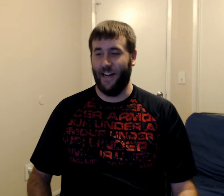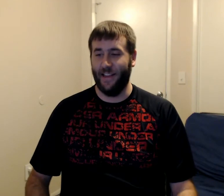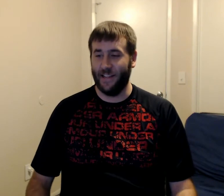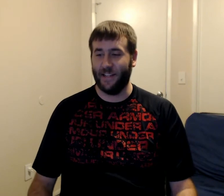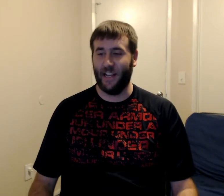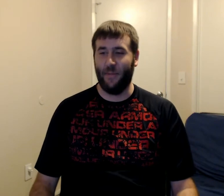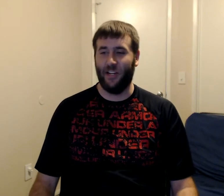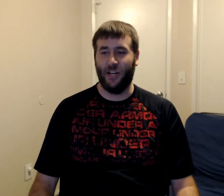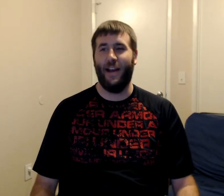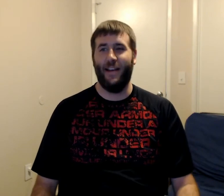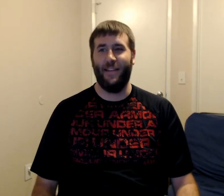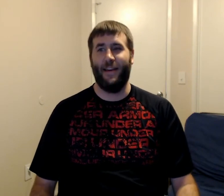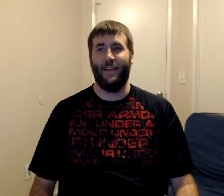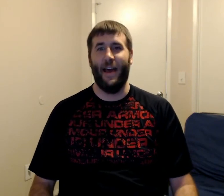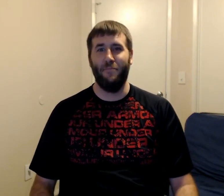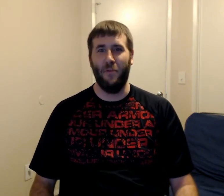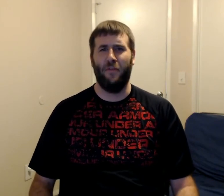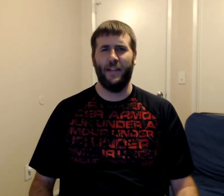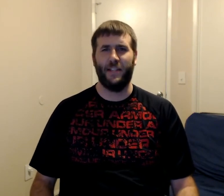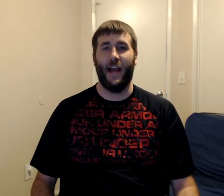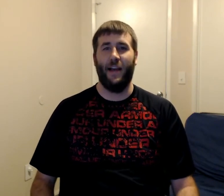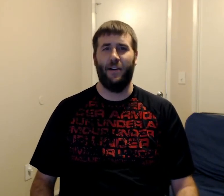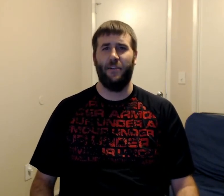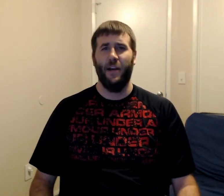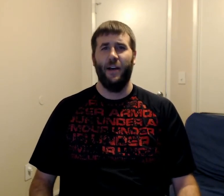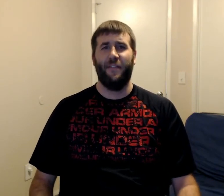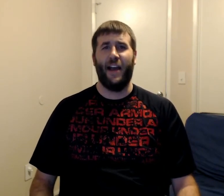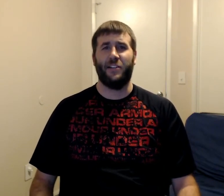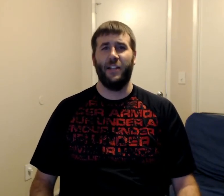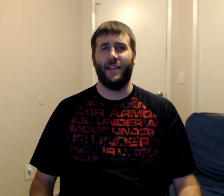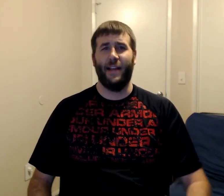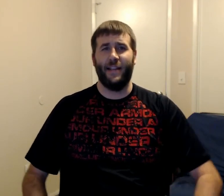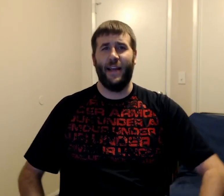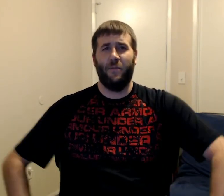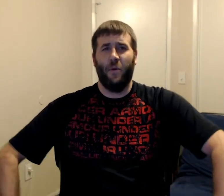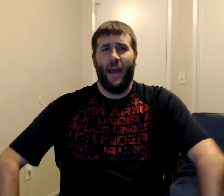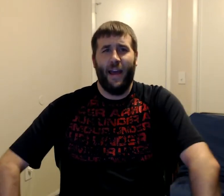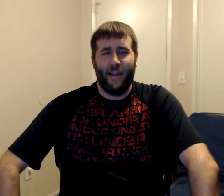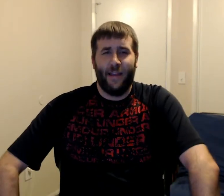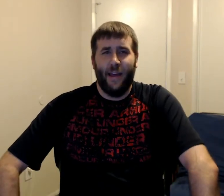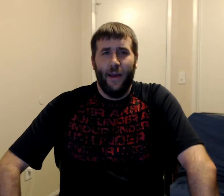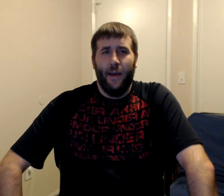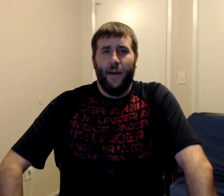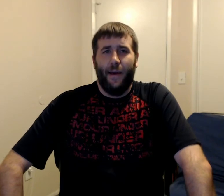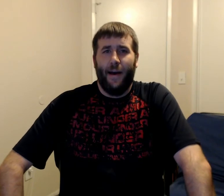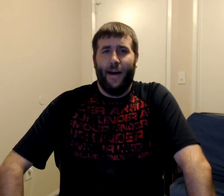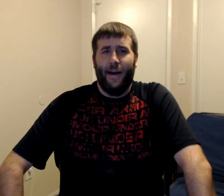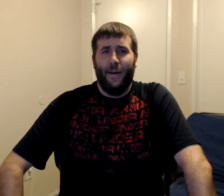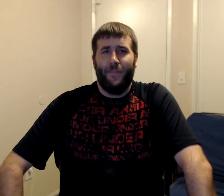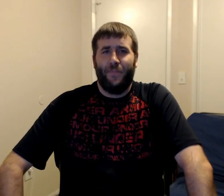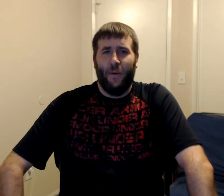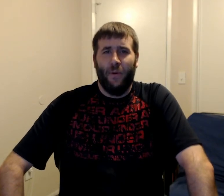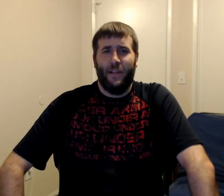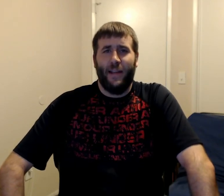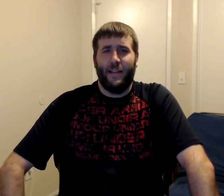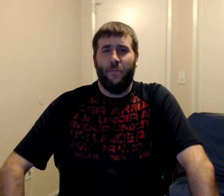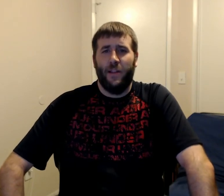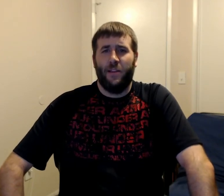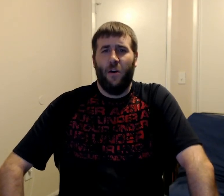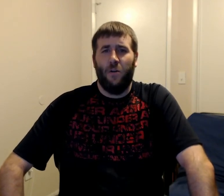and this is going to be shot in like that movie style fashion that they did with um what they did with the whole